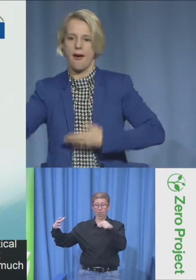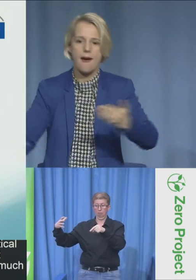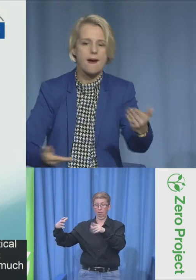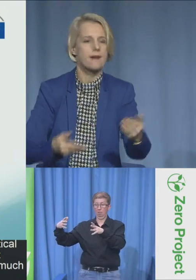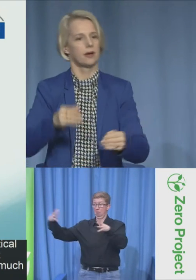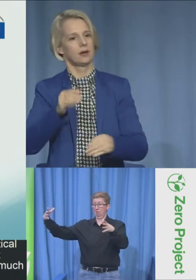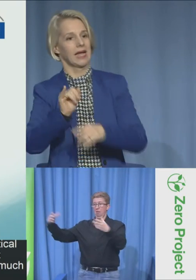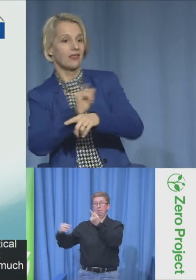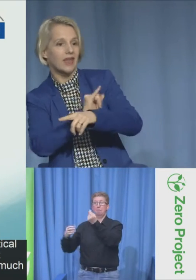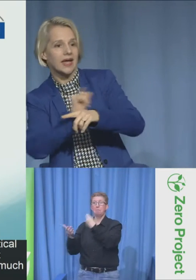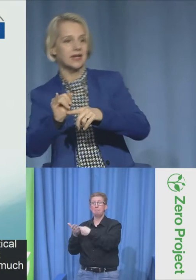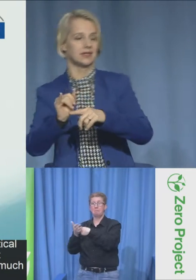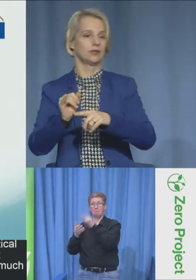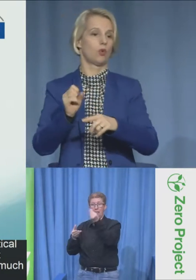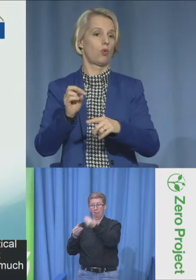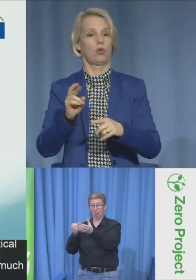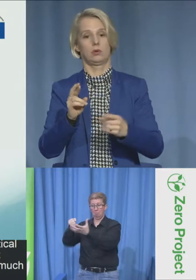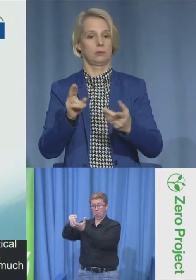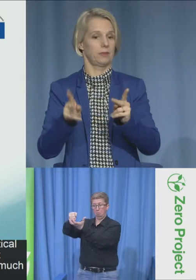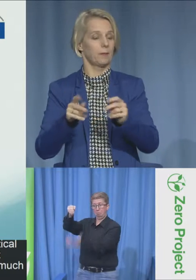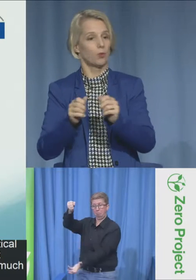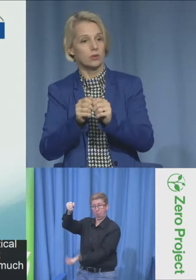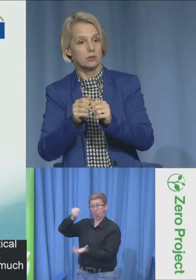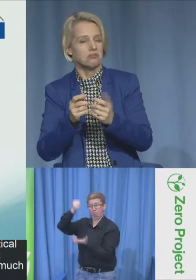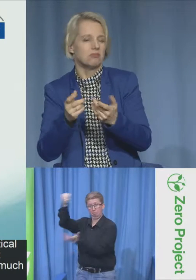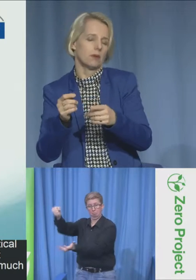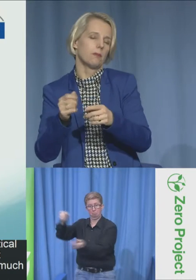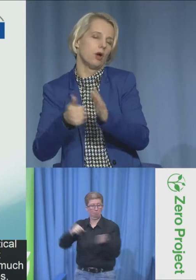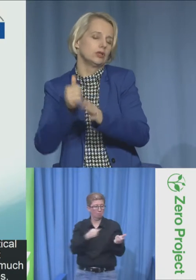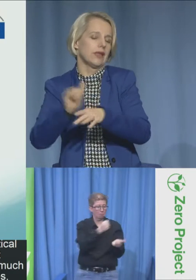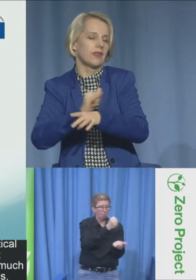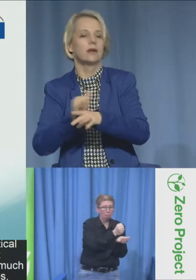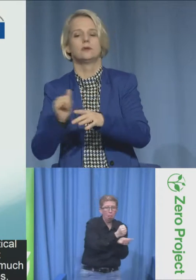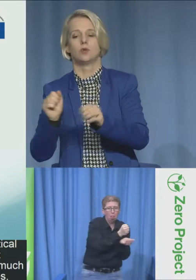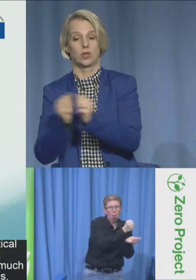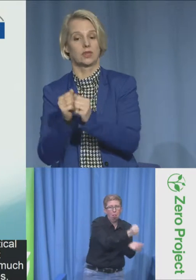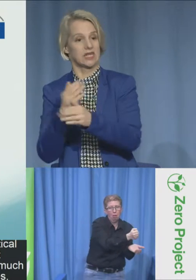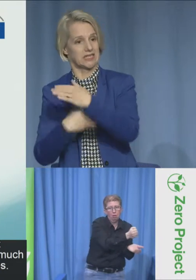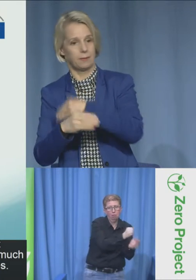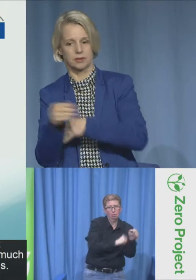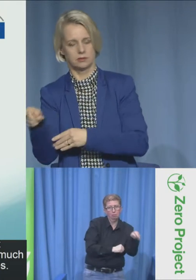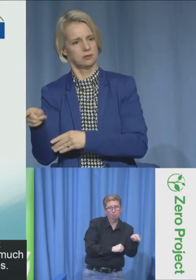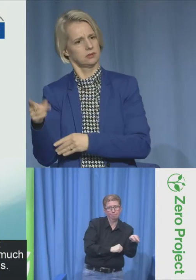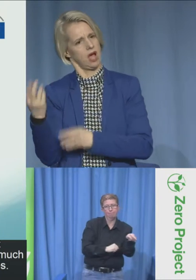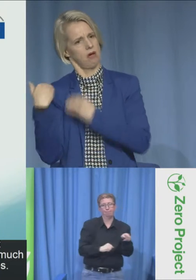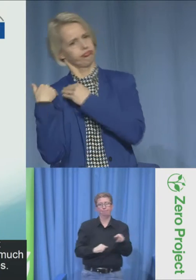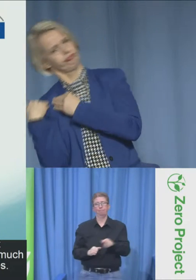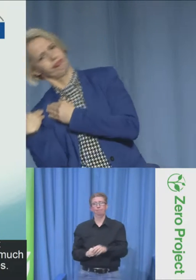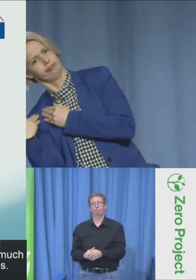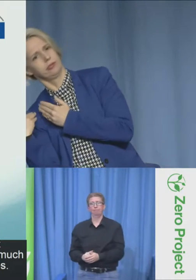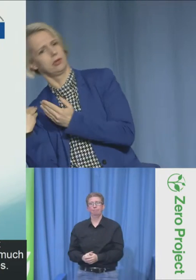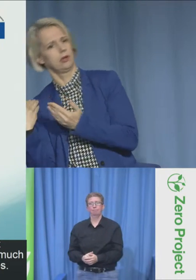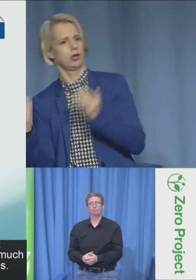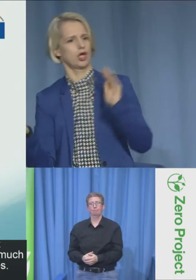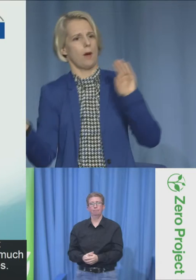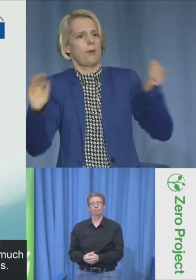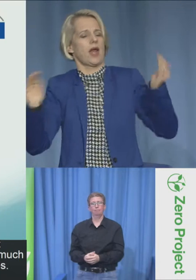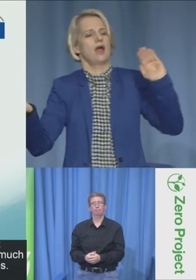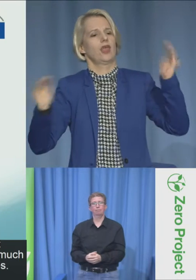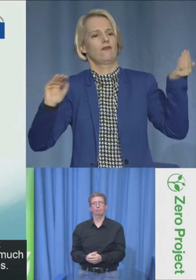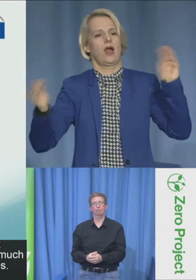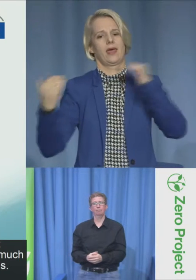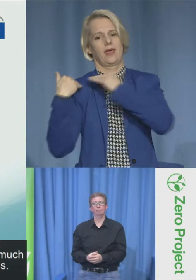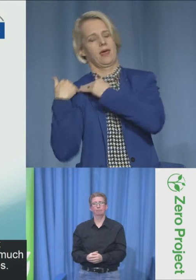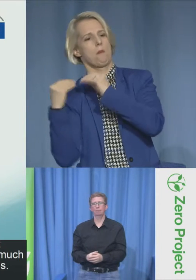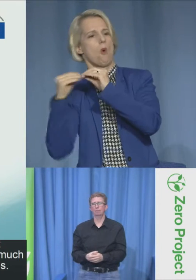disability. So if smaller groups are more keen to hire people with disabilities, they have a